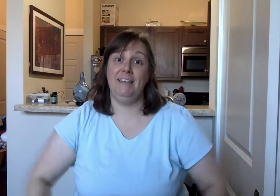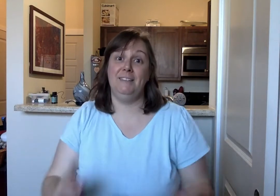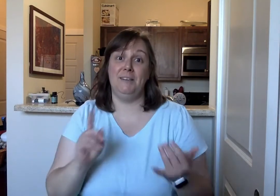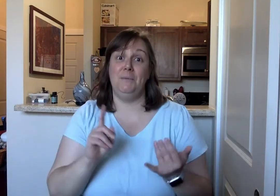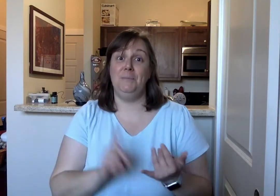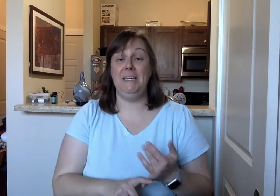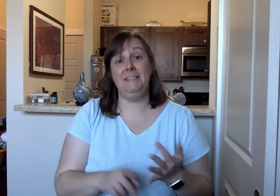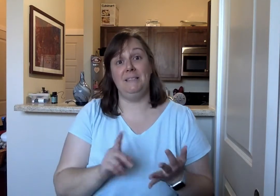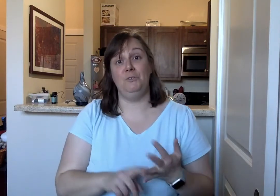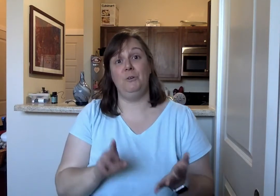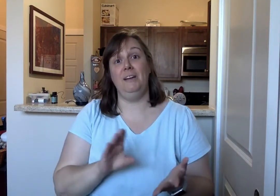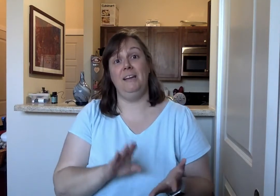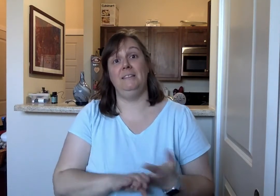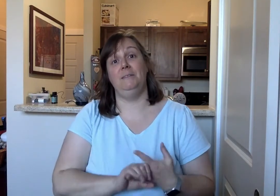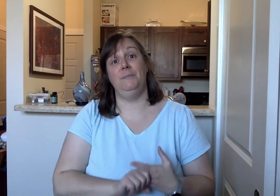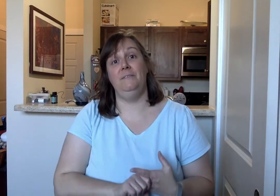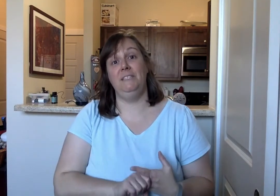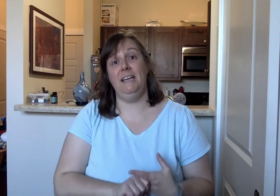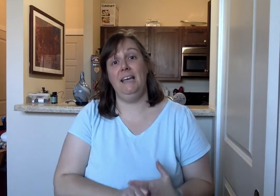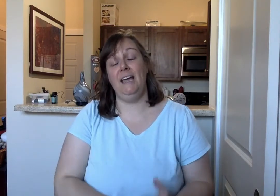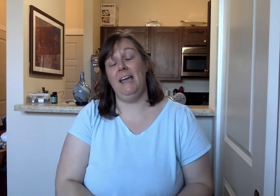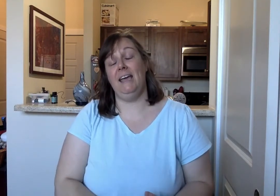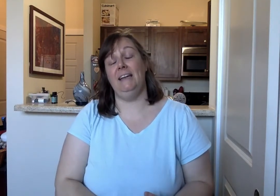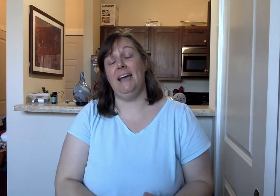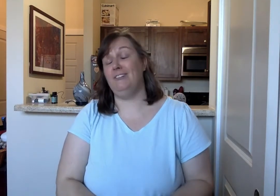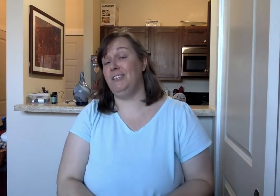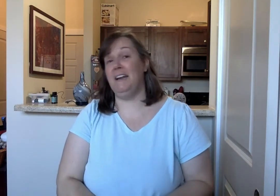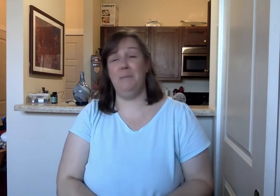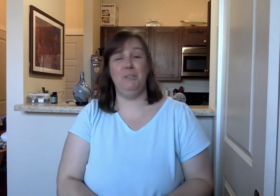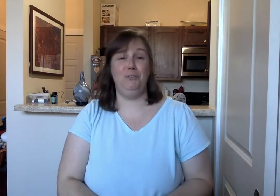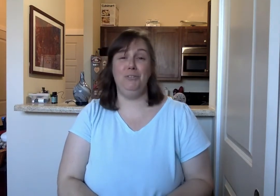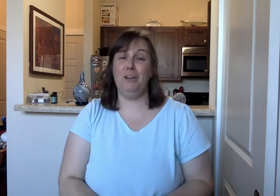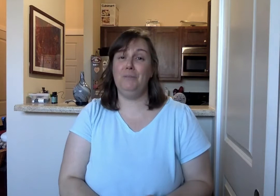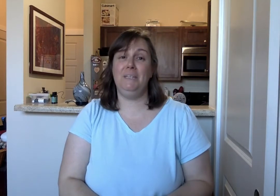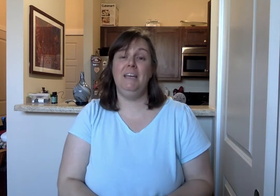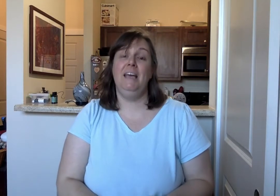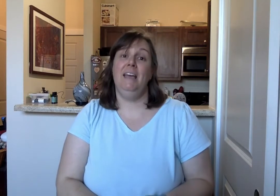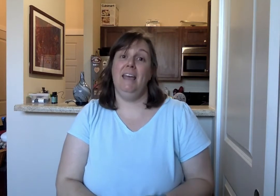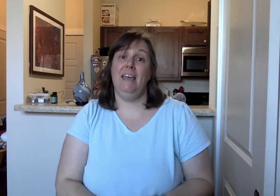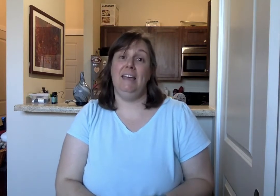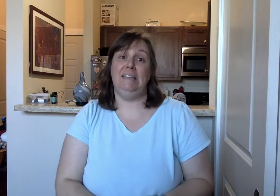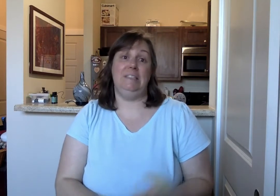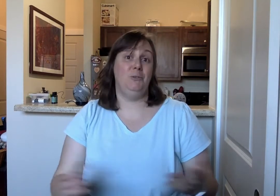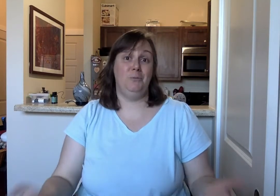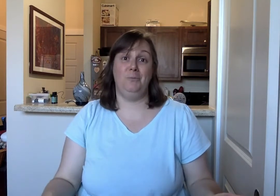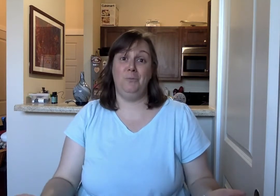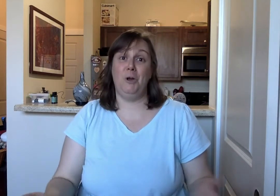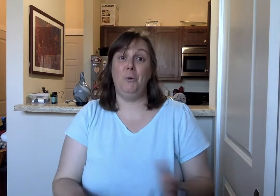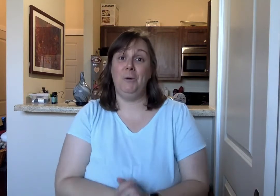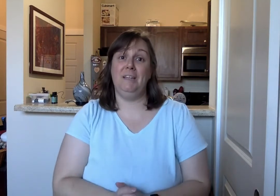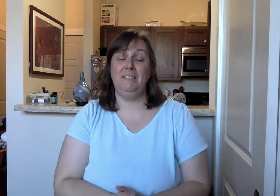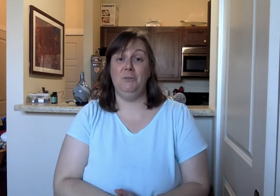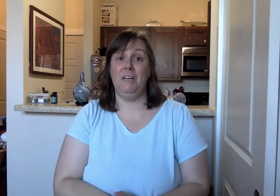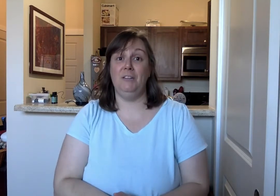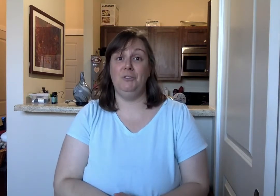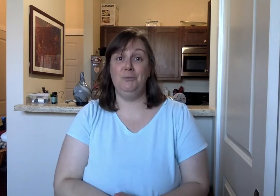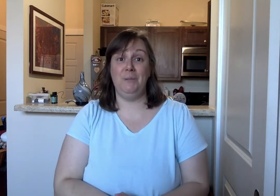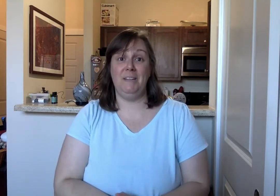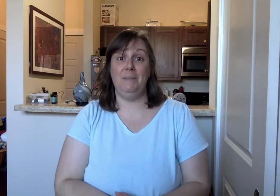some peace some joy and some love today and Ashley and I miss you terribly and we hope we can see you again soon but in the